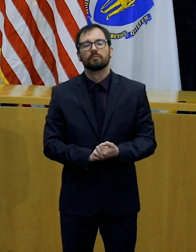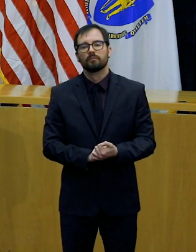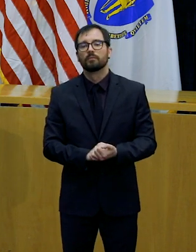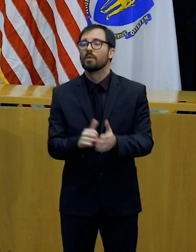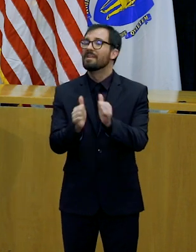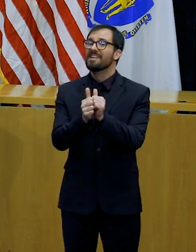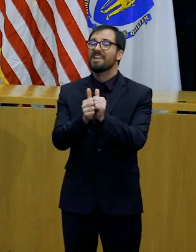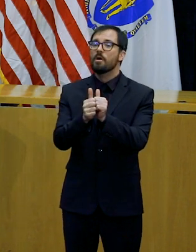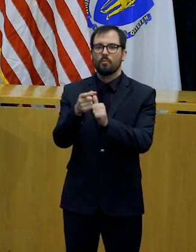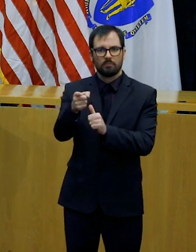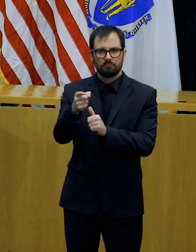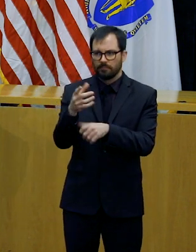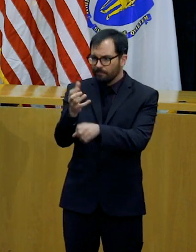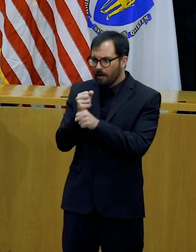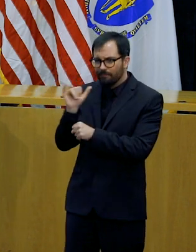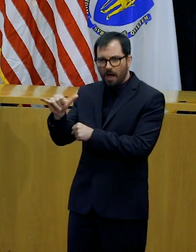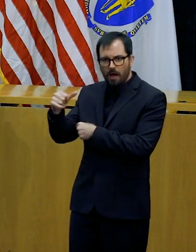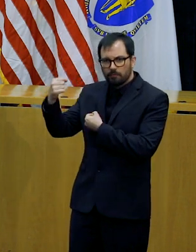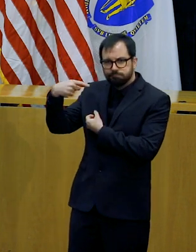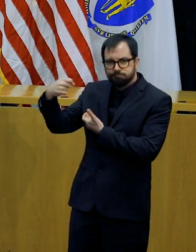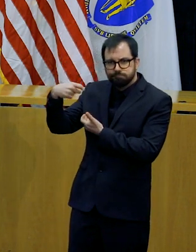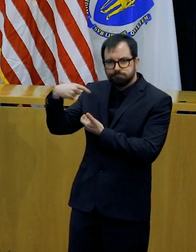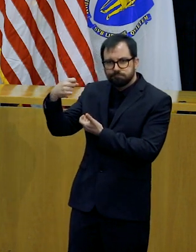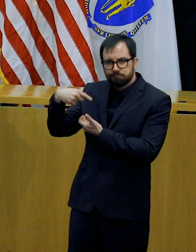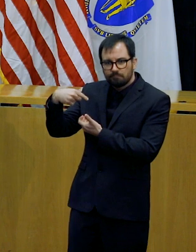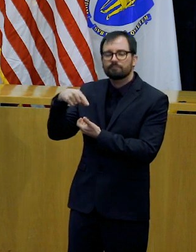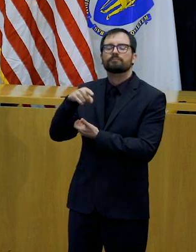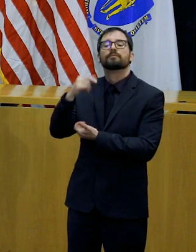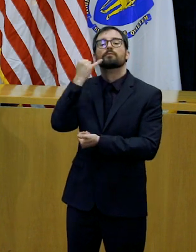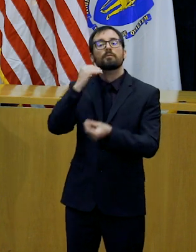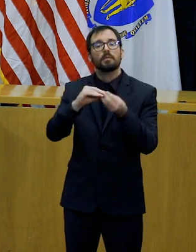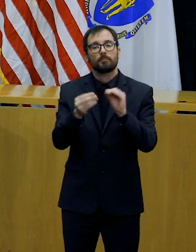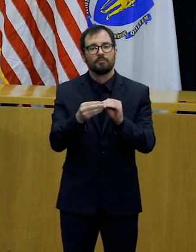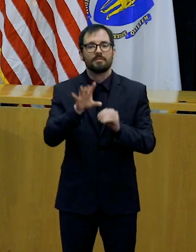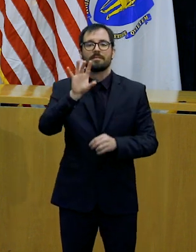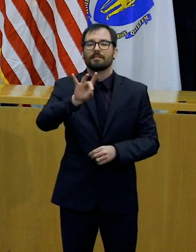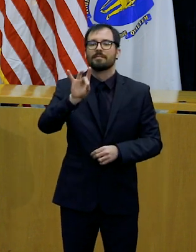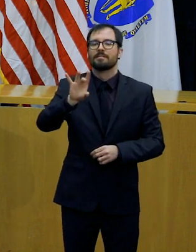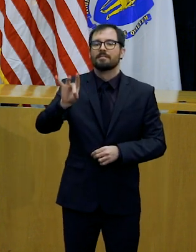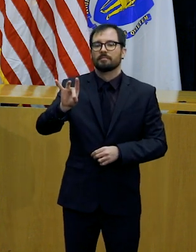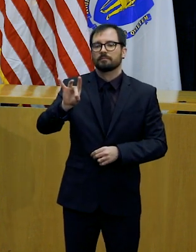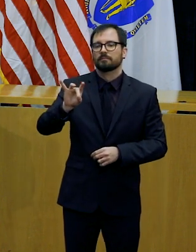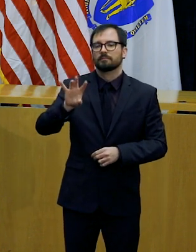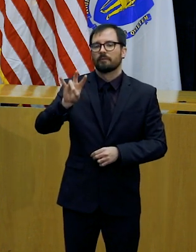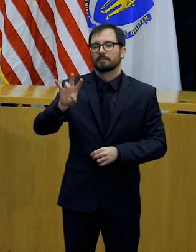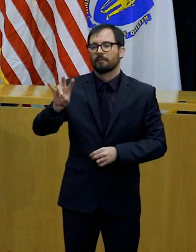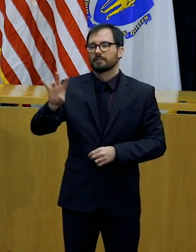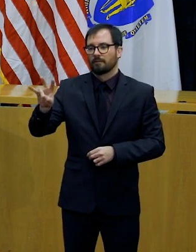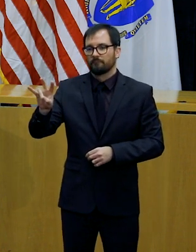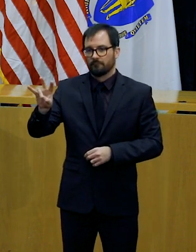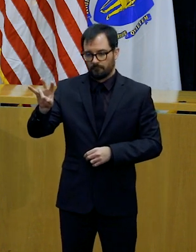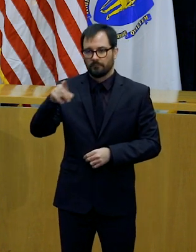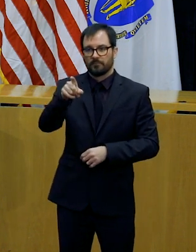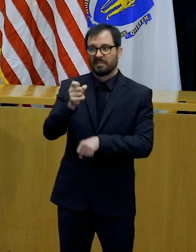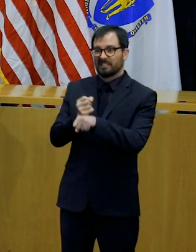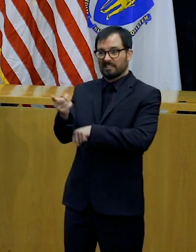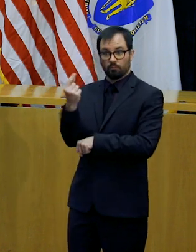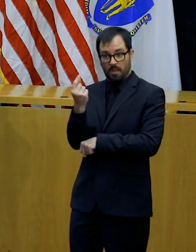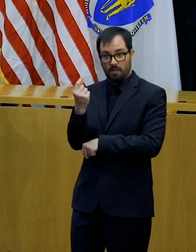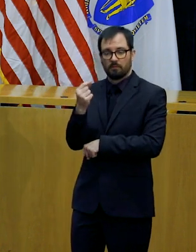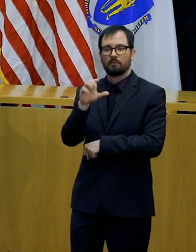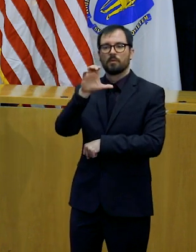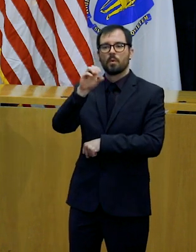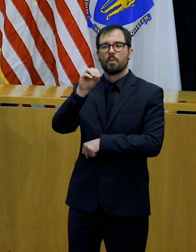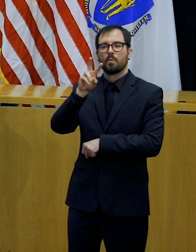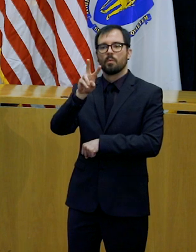one word, to 888-777 to sign up for updates. These alerts will include important information like the